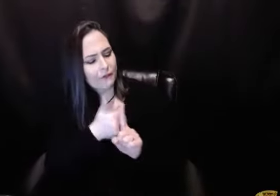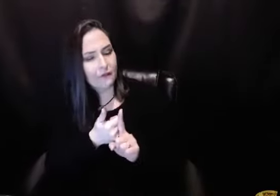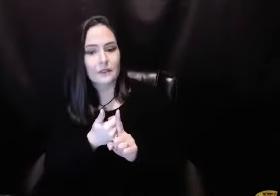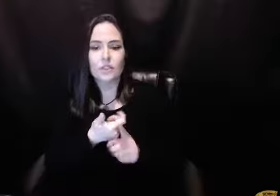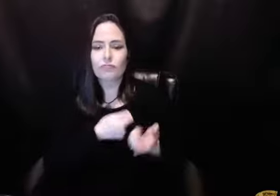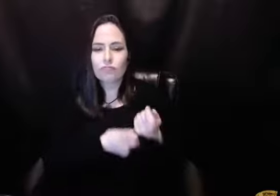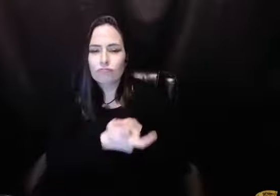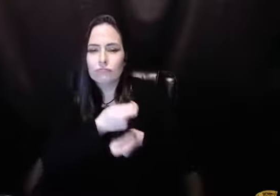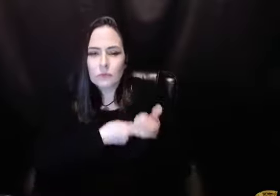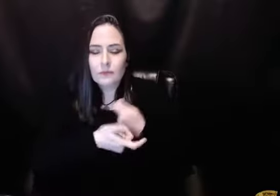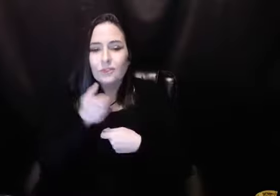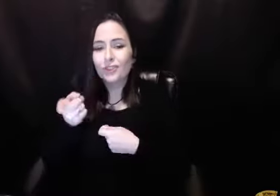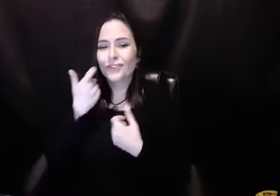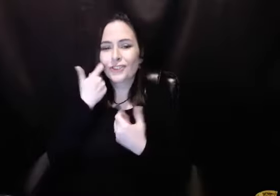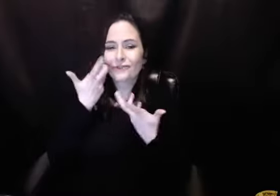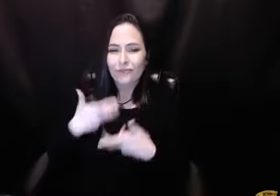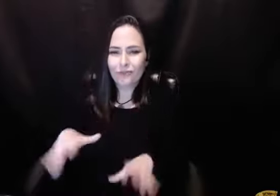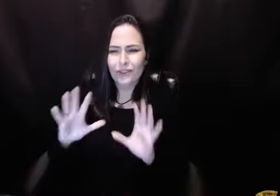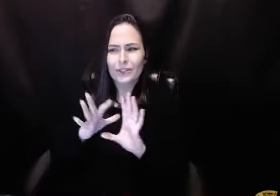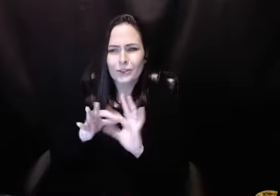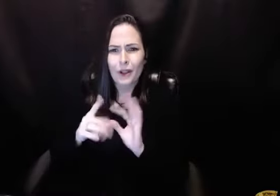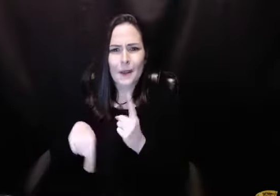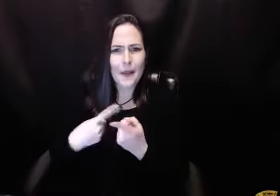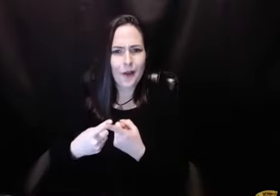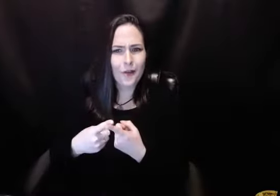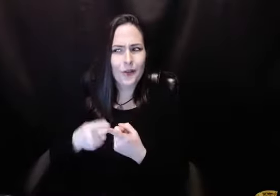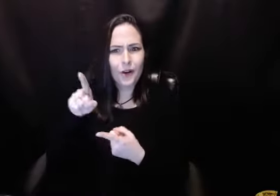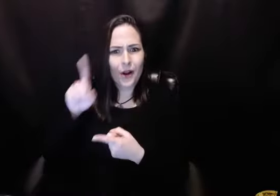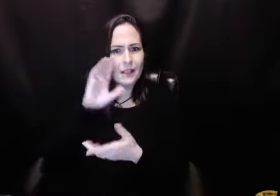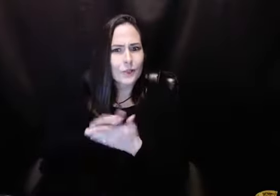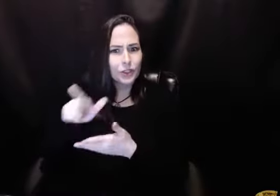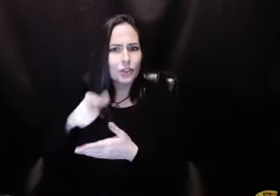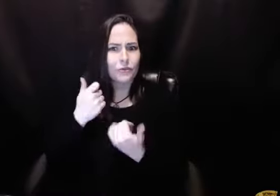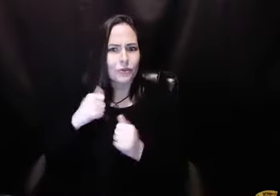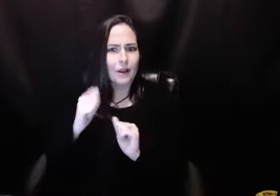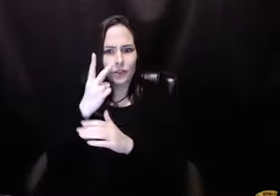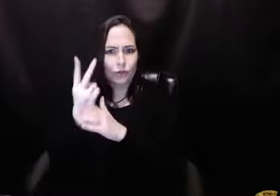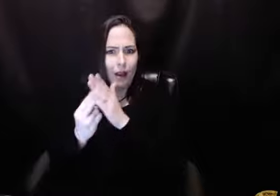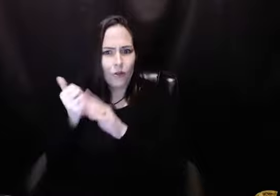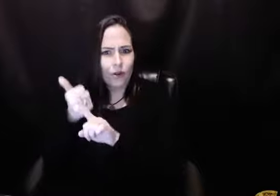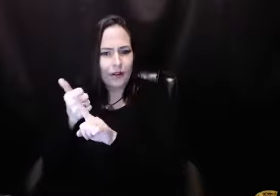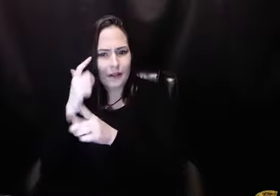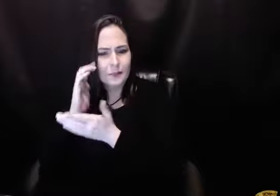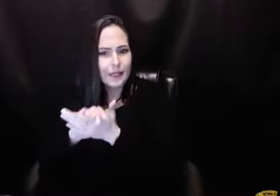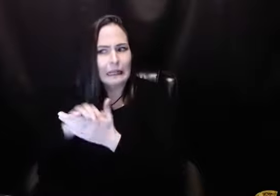What a beautiful question. Tell me about you. So she had just tried to finish telling us a story about trying to drown her husband in a bathtub.